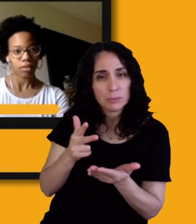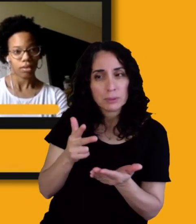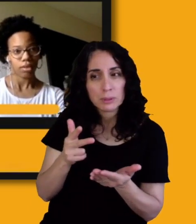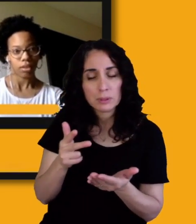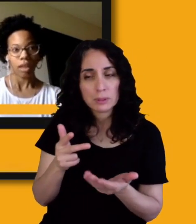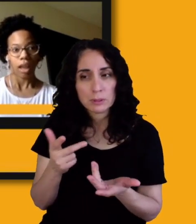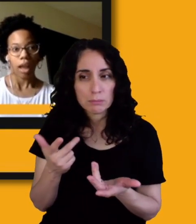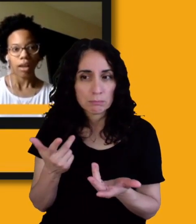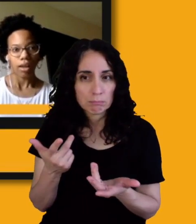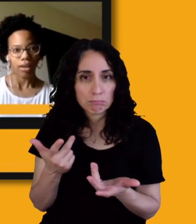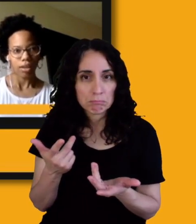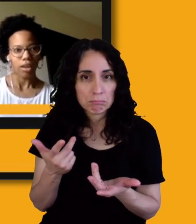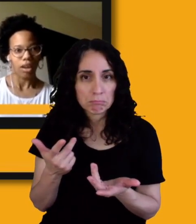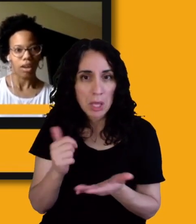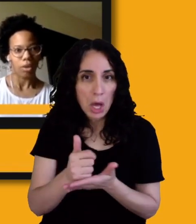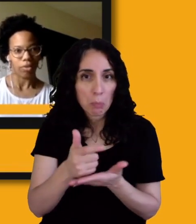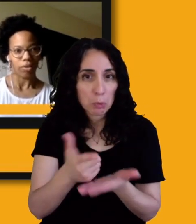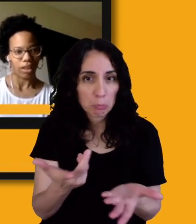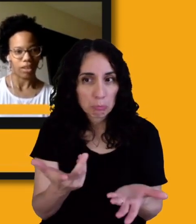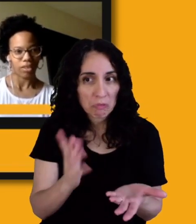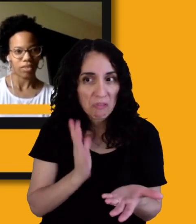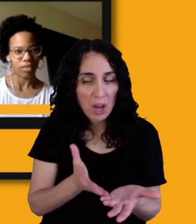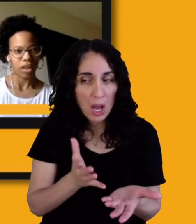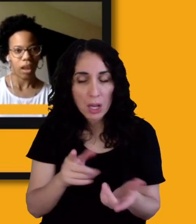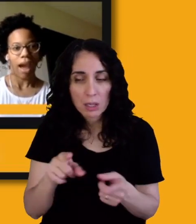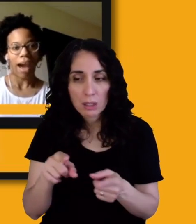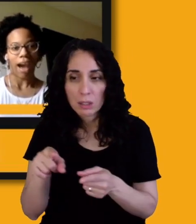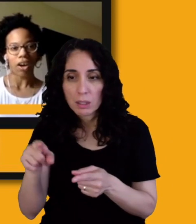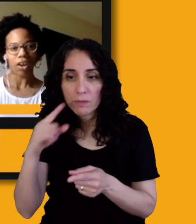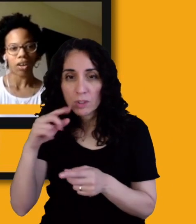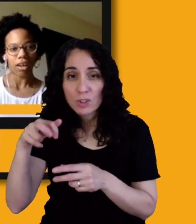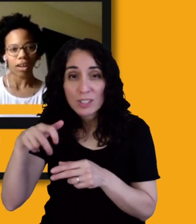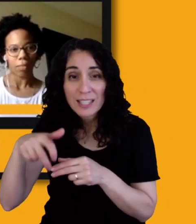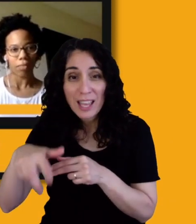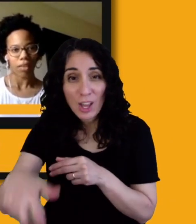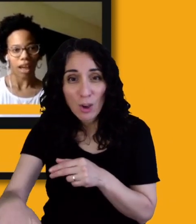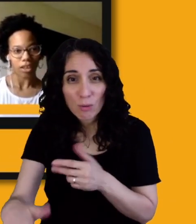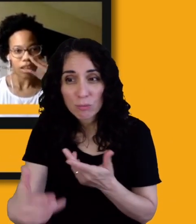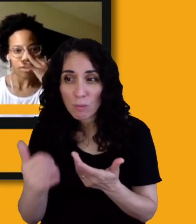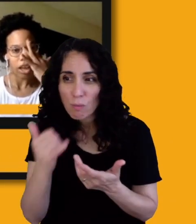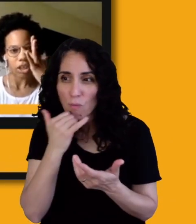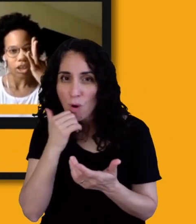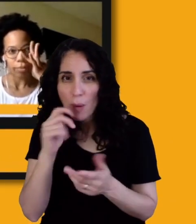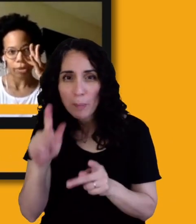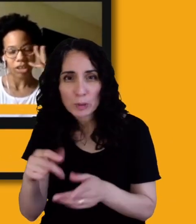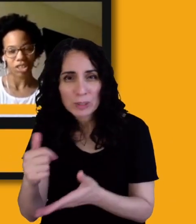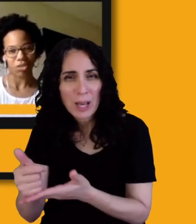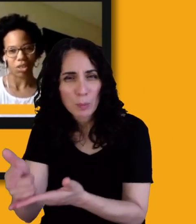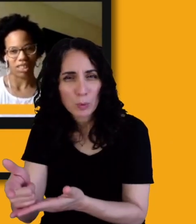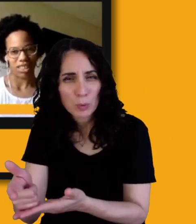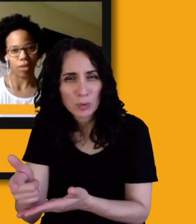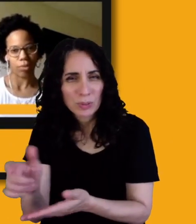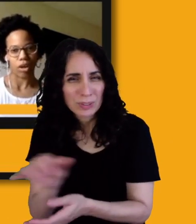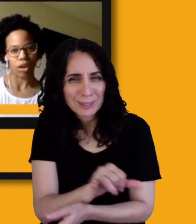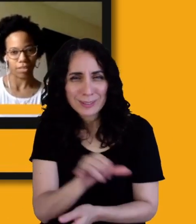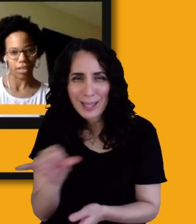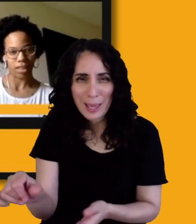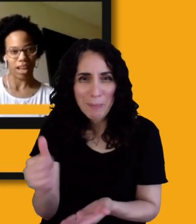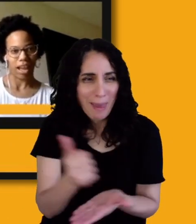with somebody saying, you know, come like this, you know, go like this. Don't hit that car. Or what's the difference personal example of something that